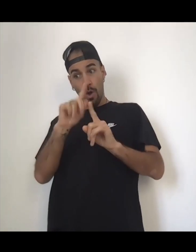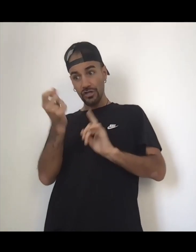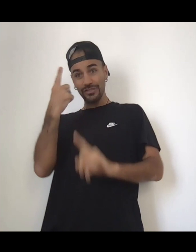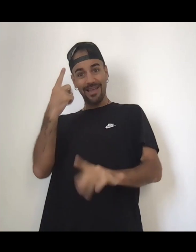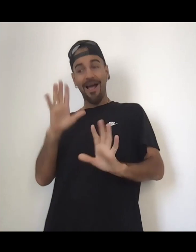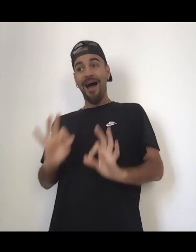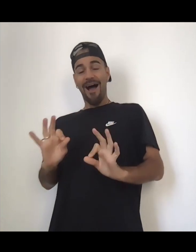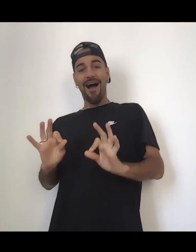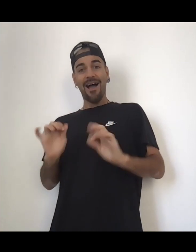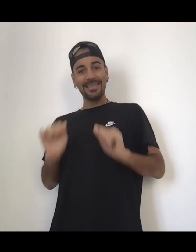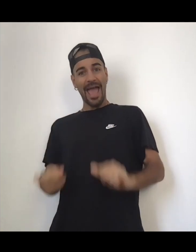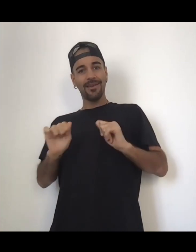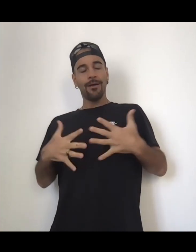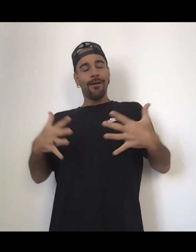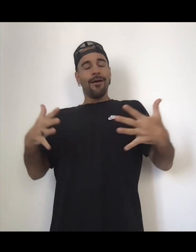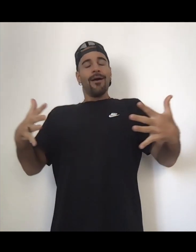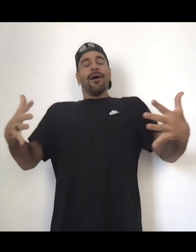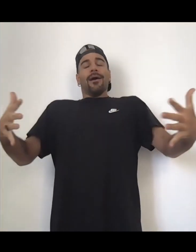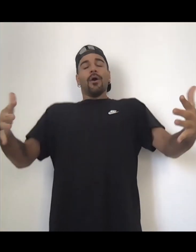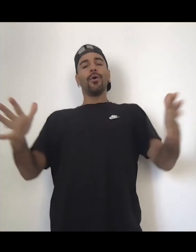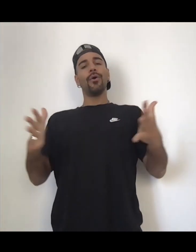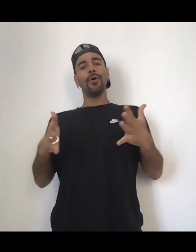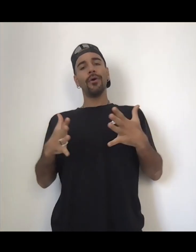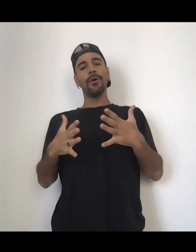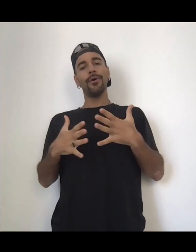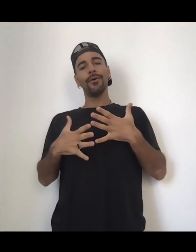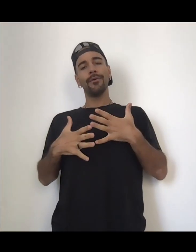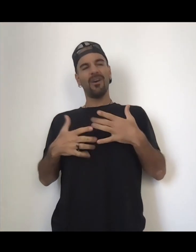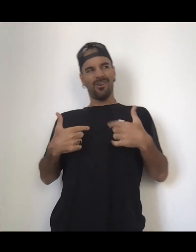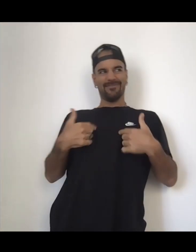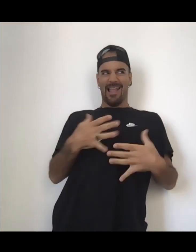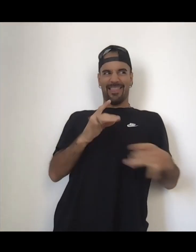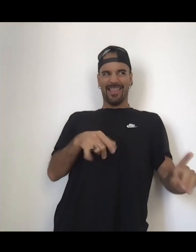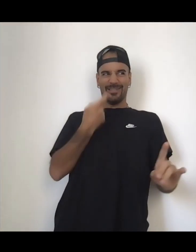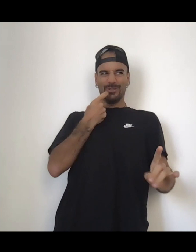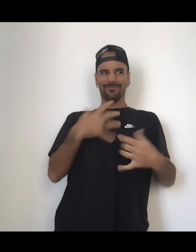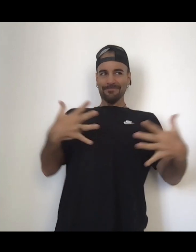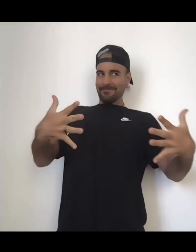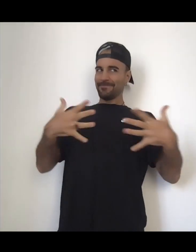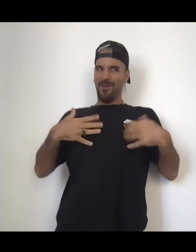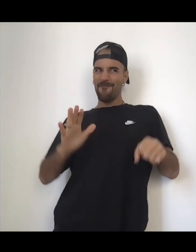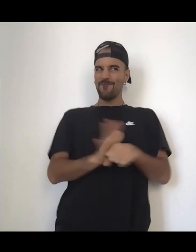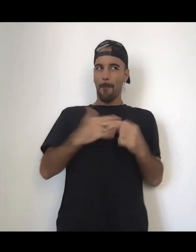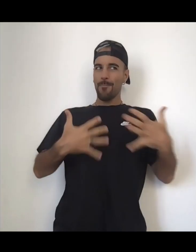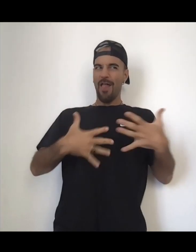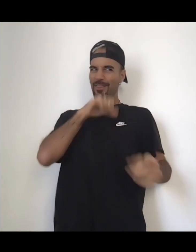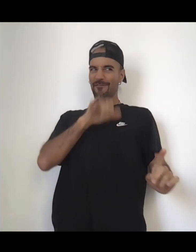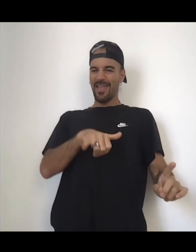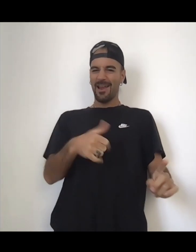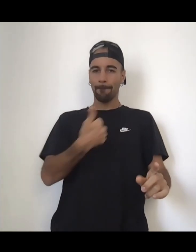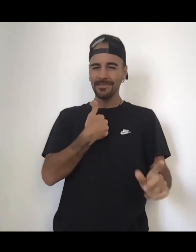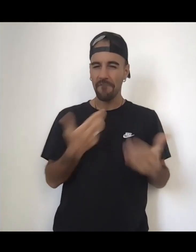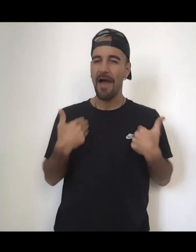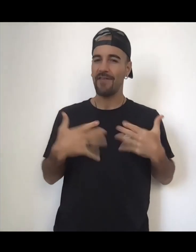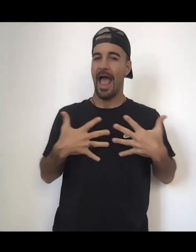Yeah, it's just this thing that you've got to trust, and you've got to learn how to navigate it. And once you've got that,